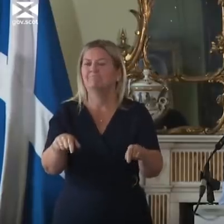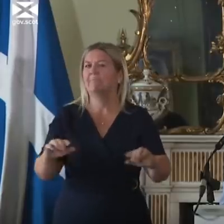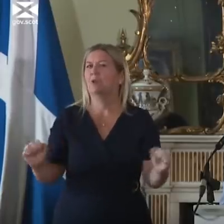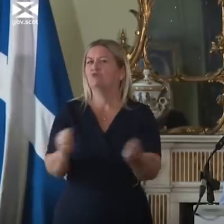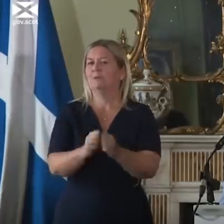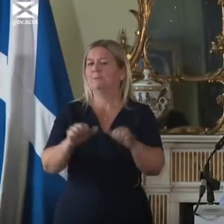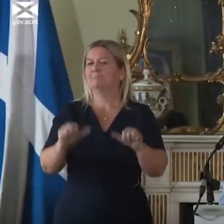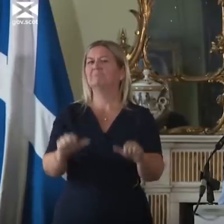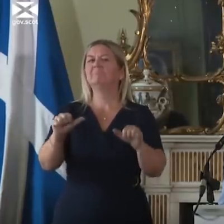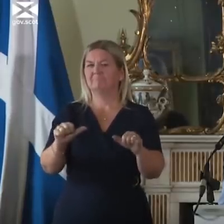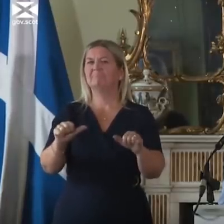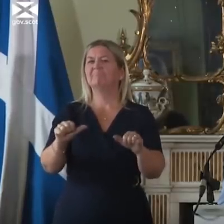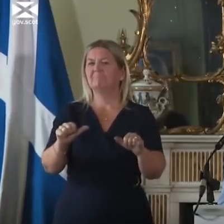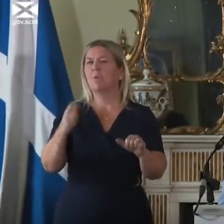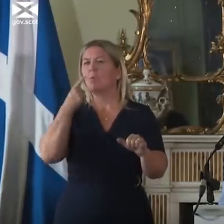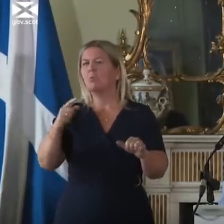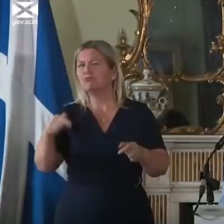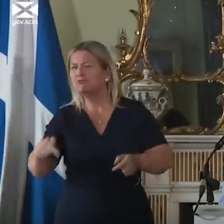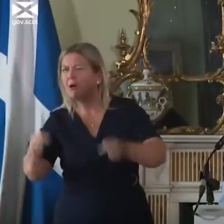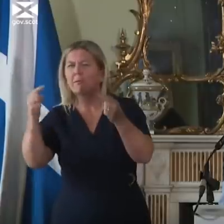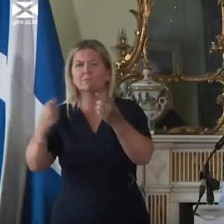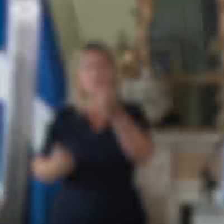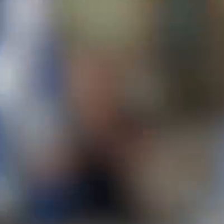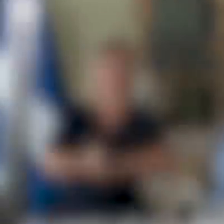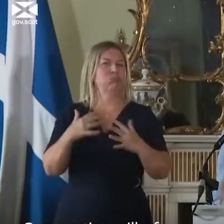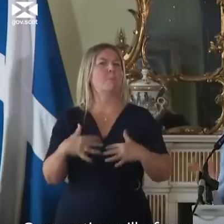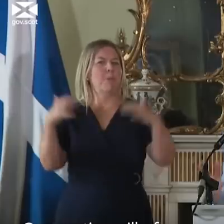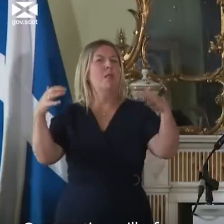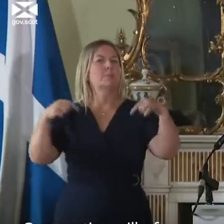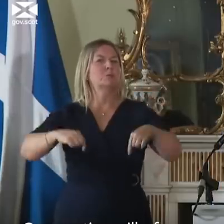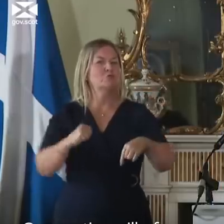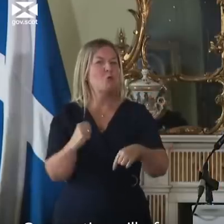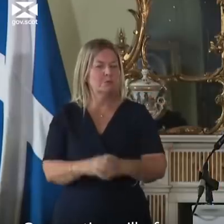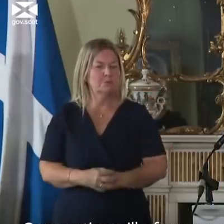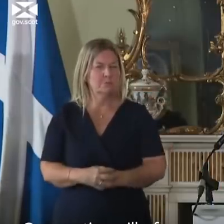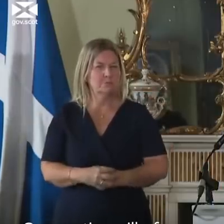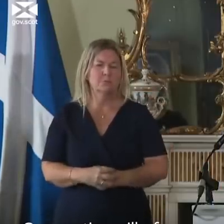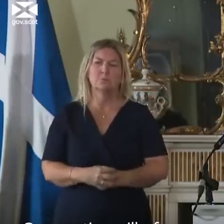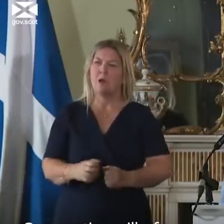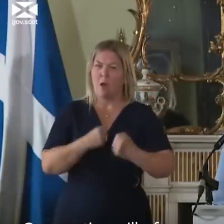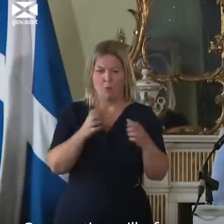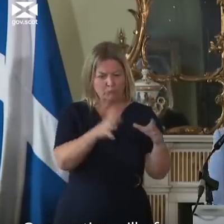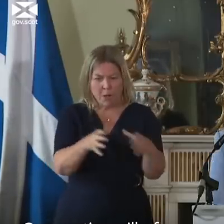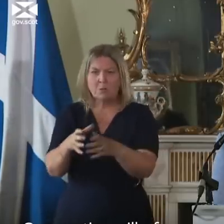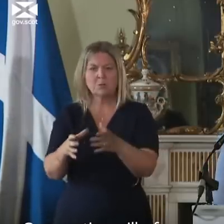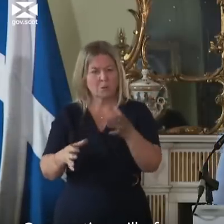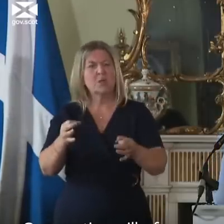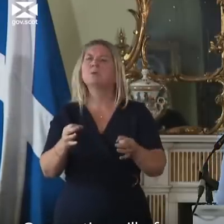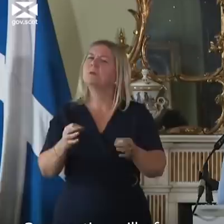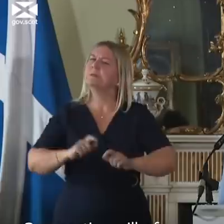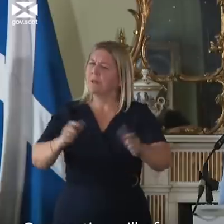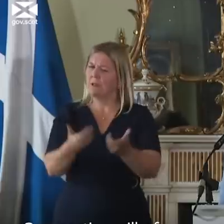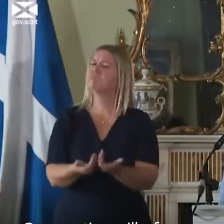that meets the challenges and the opportunities of our time. Our parties will, of course, retain our distinctive